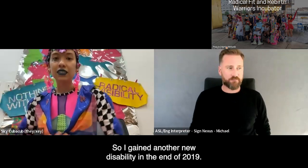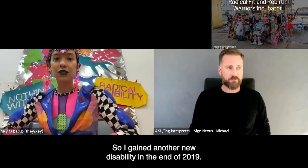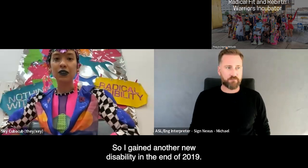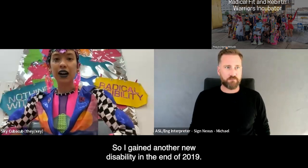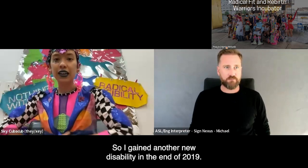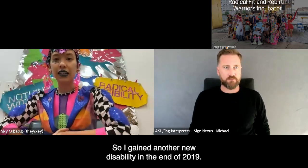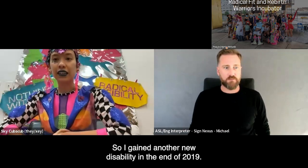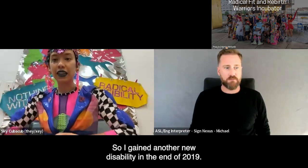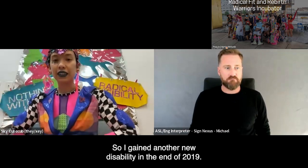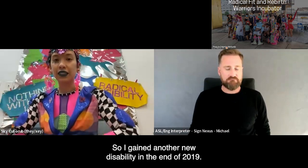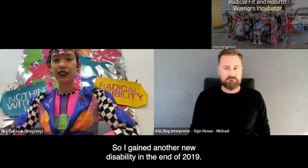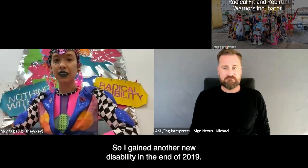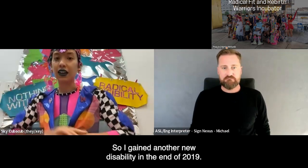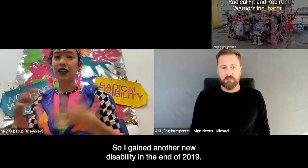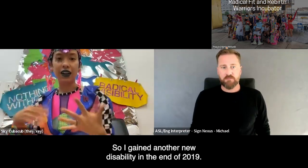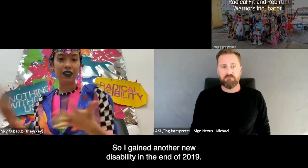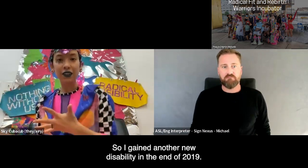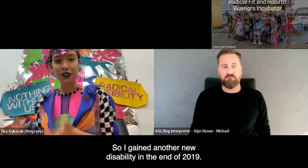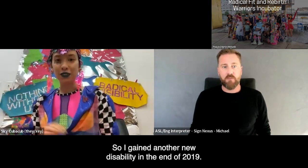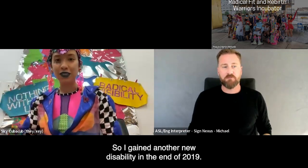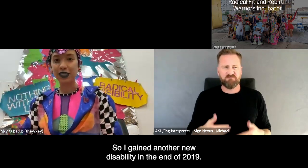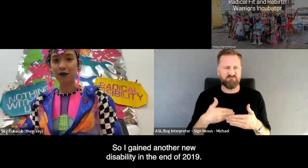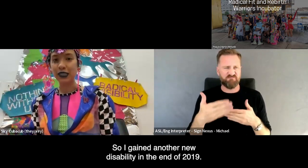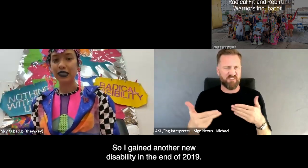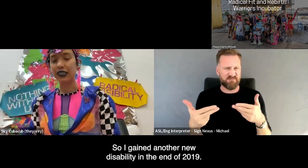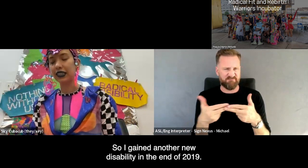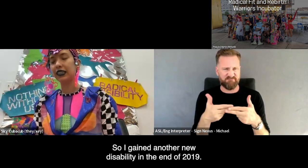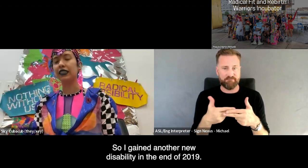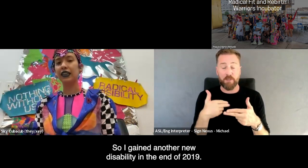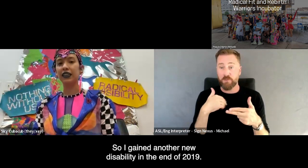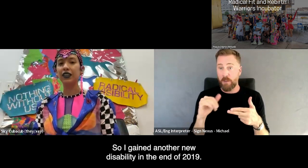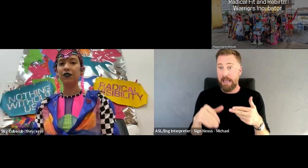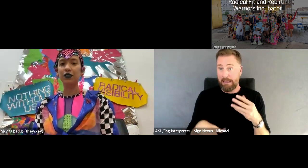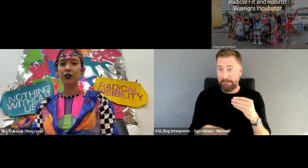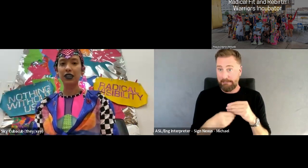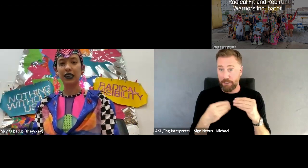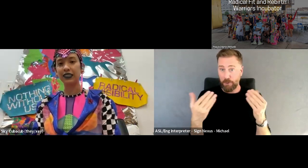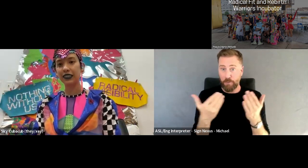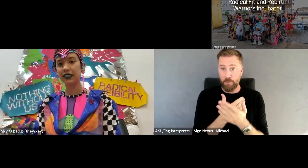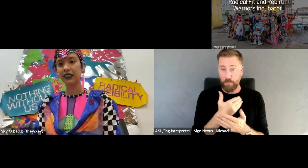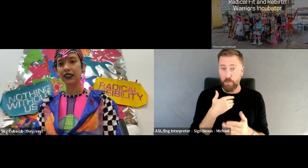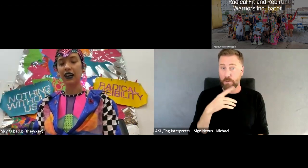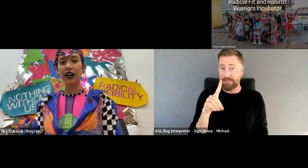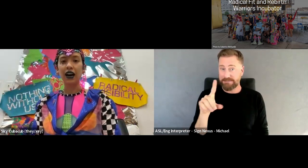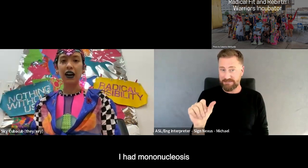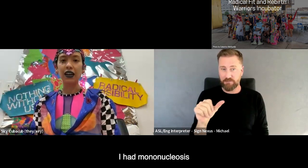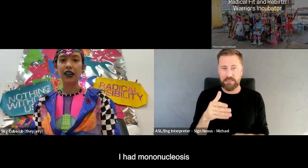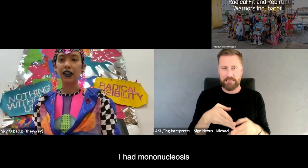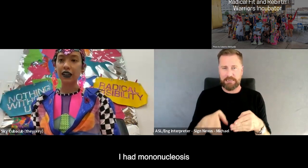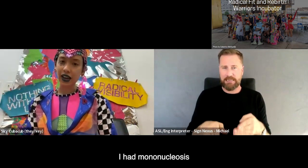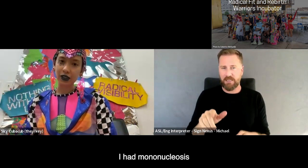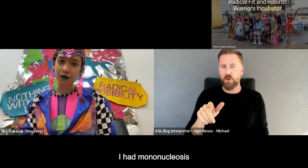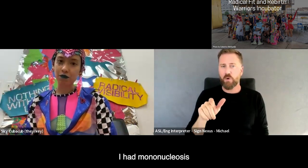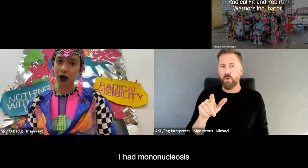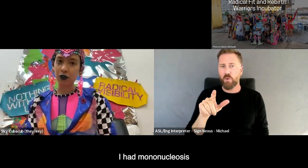So I gained another new disability in the end of 2019. I